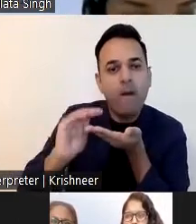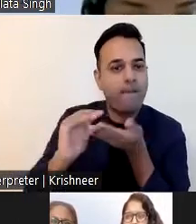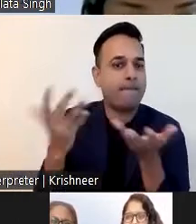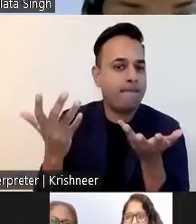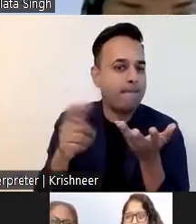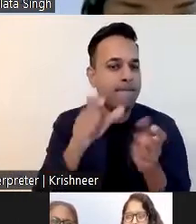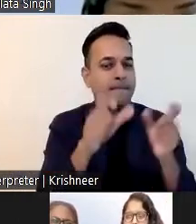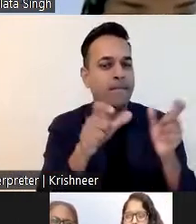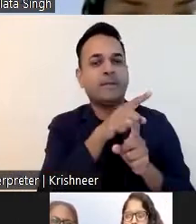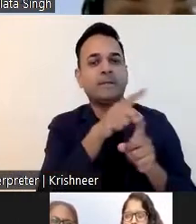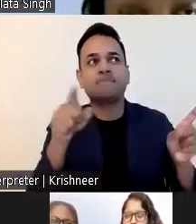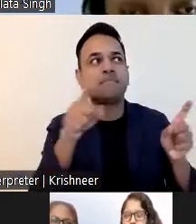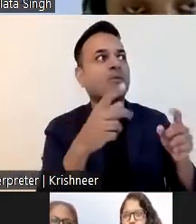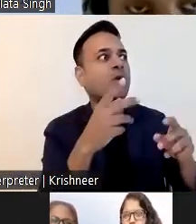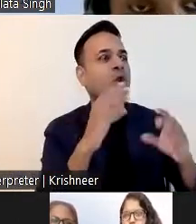So,